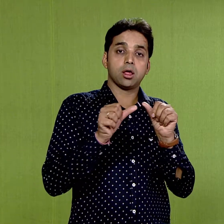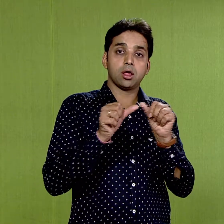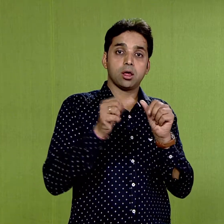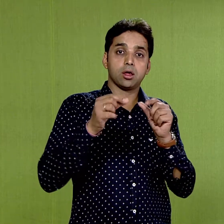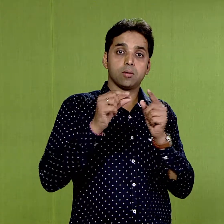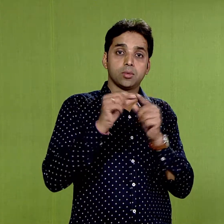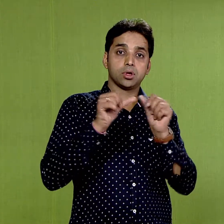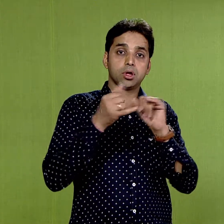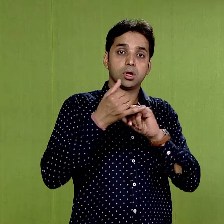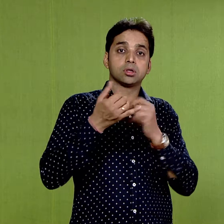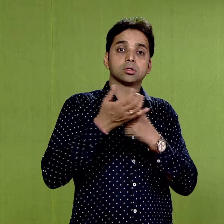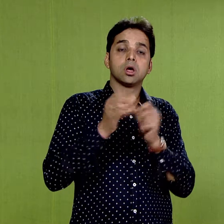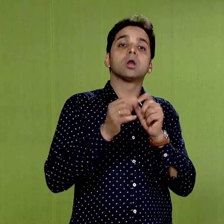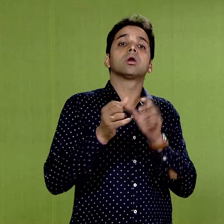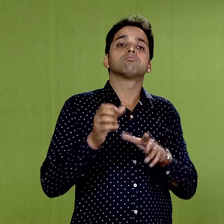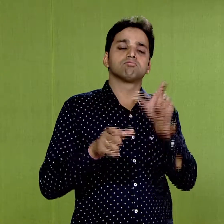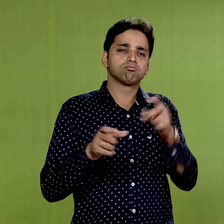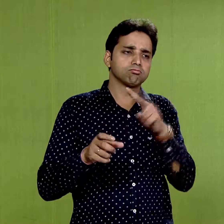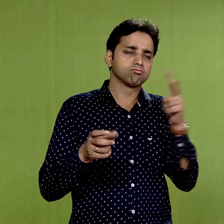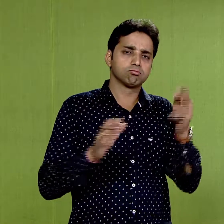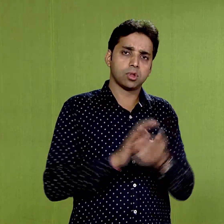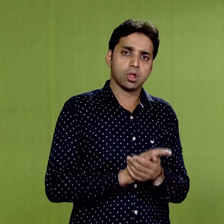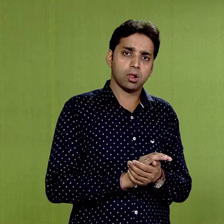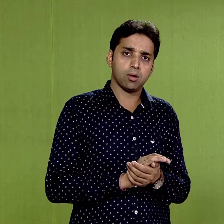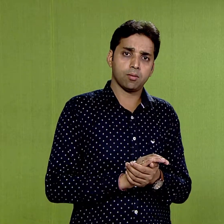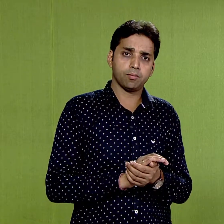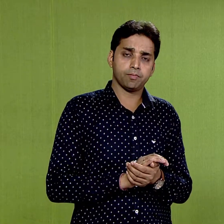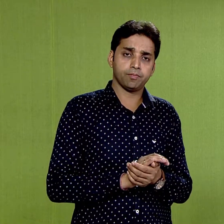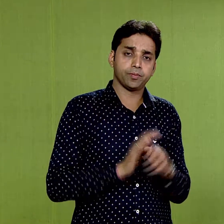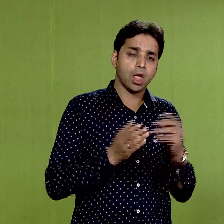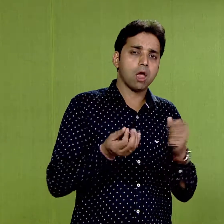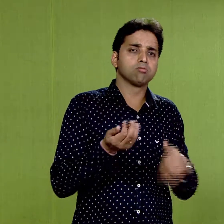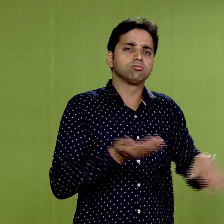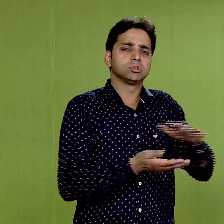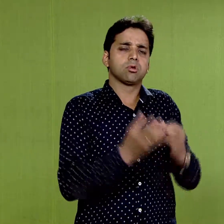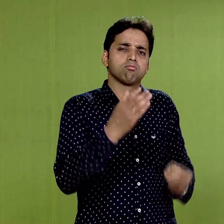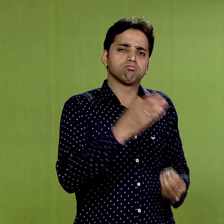a rich and varied flora and fauna, fauna,